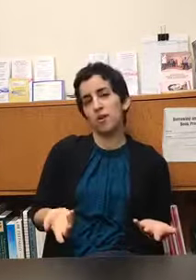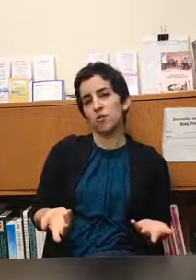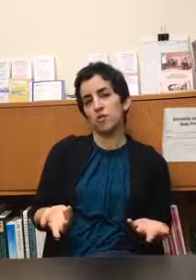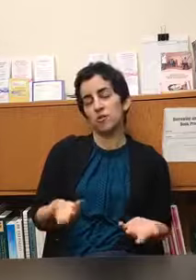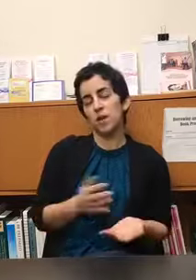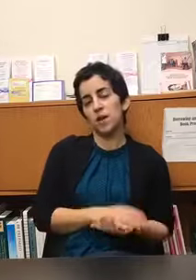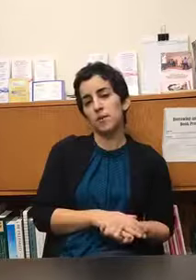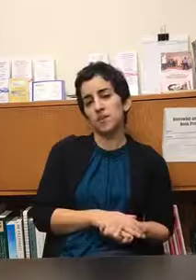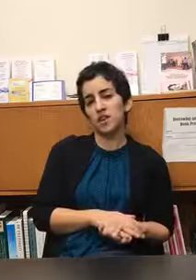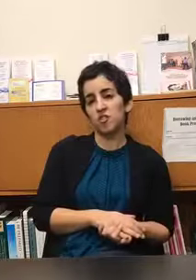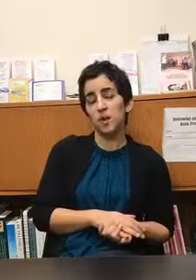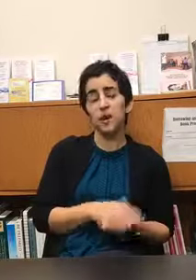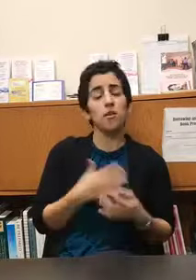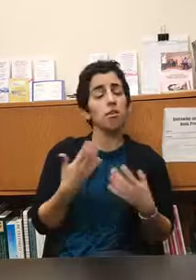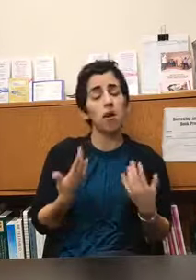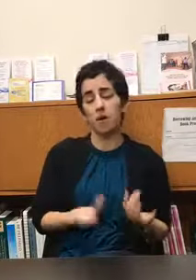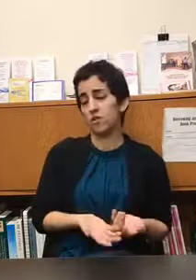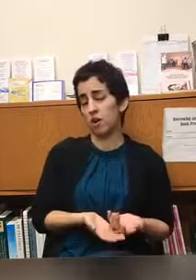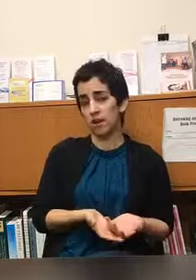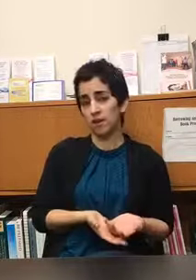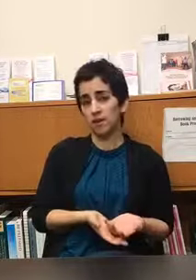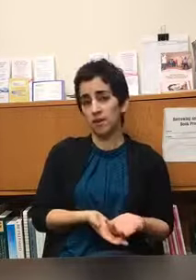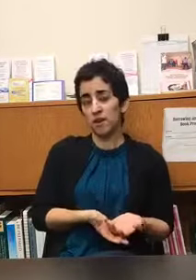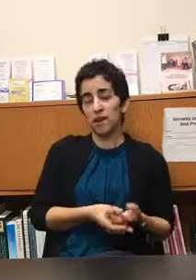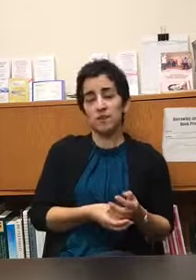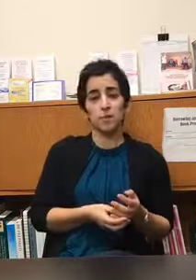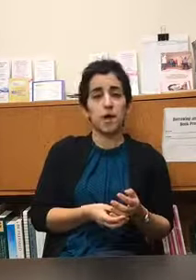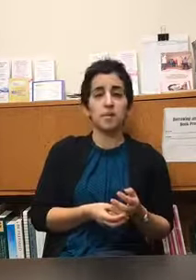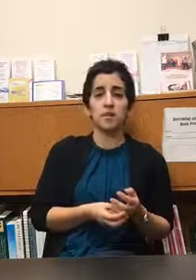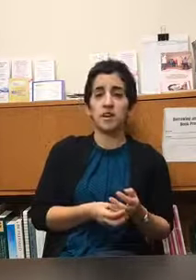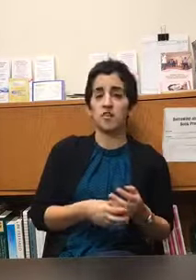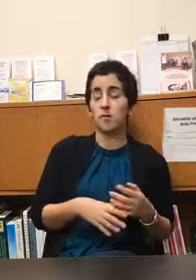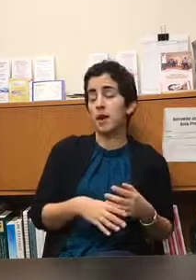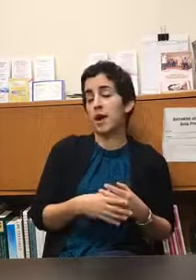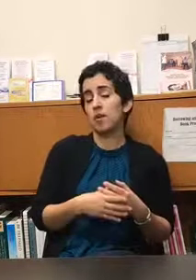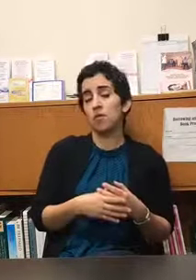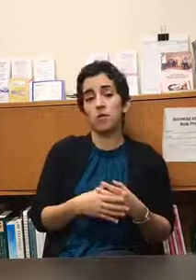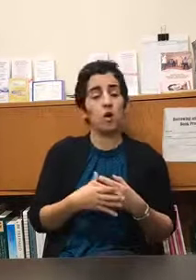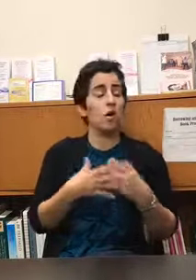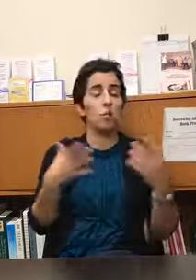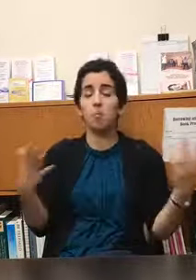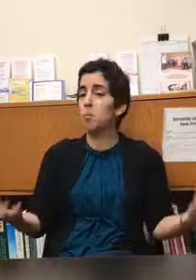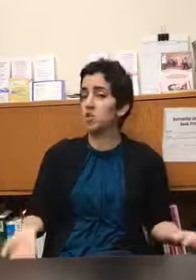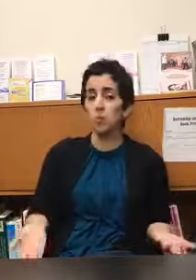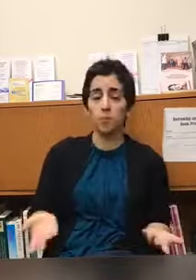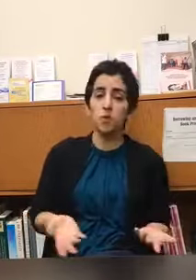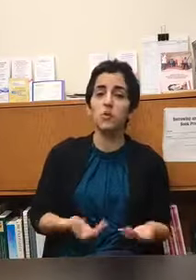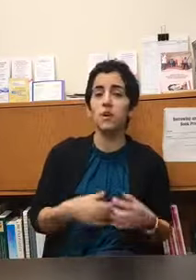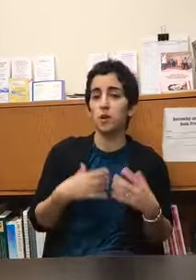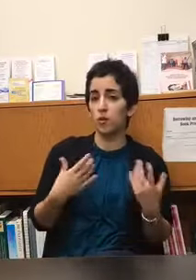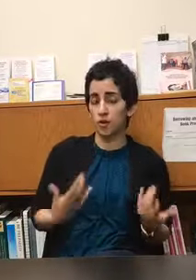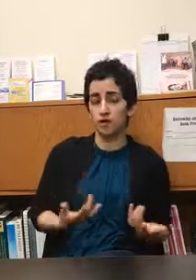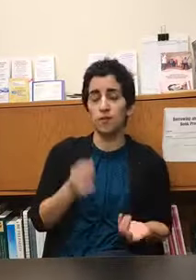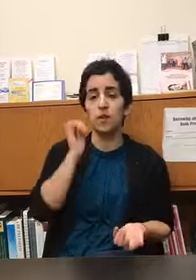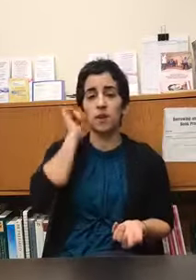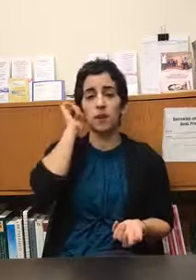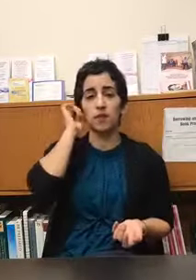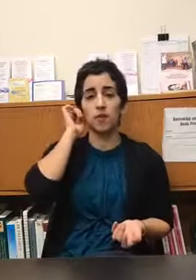so sometimes a session might have a lot of talking sometimes a session might have much more music and creativity if they're